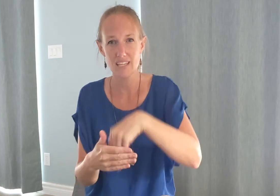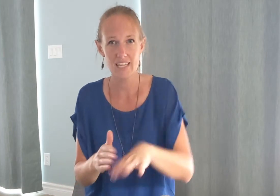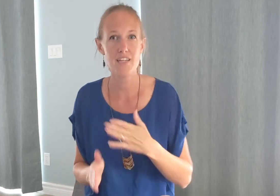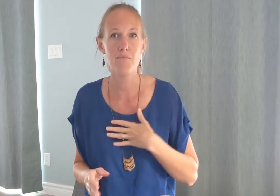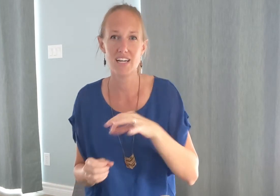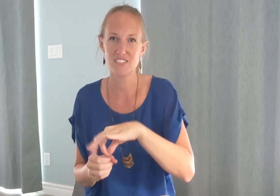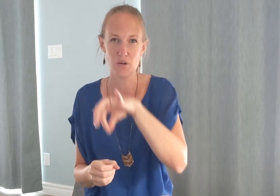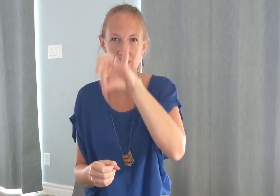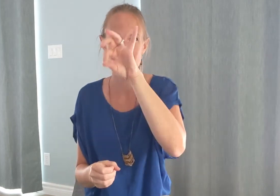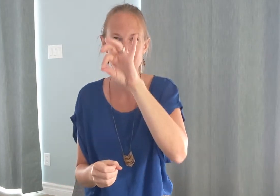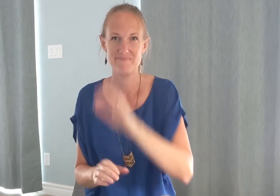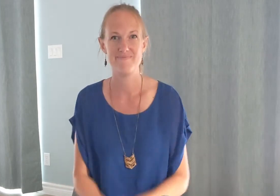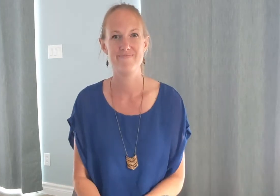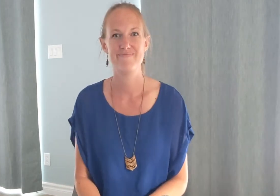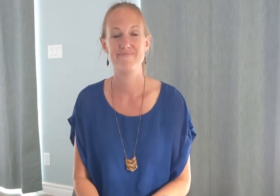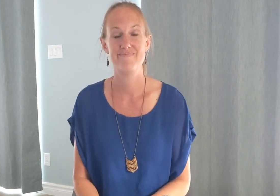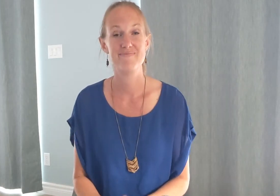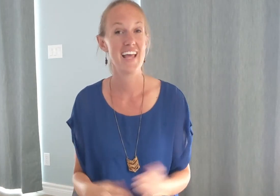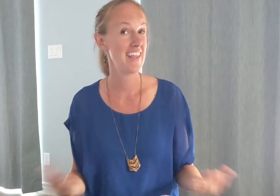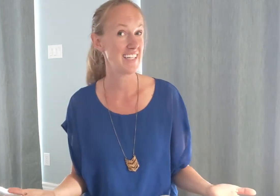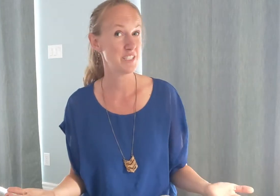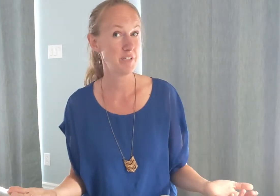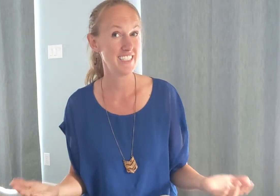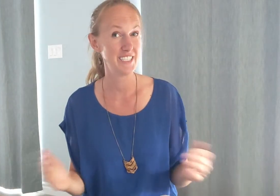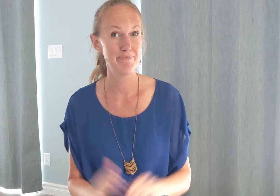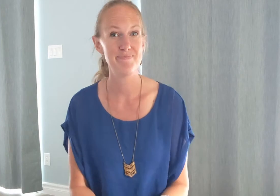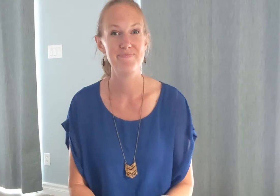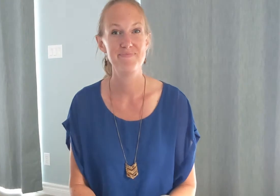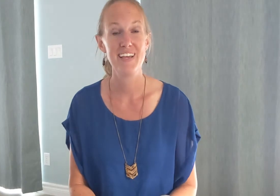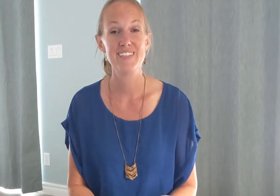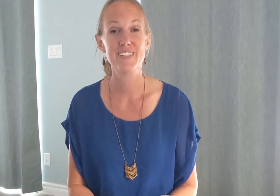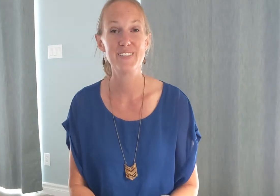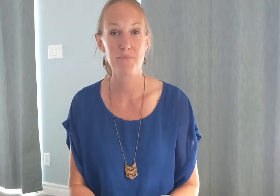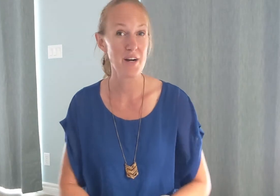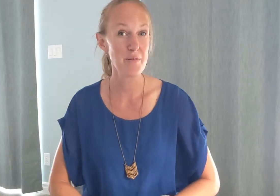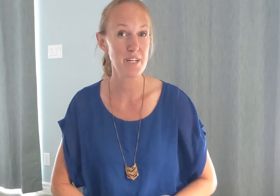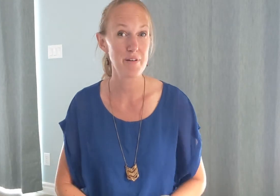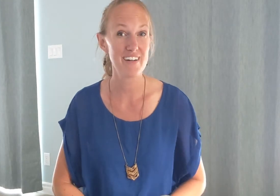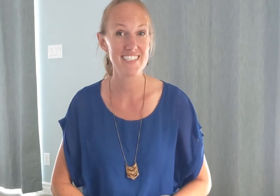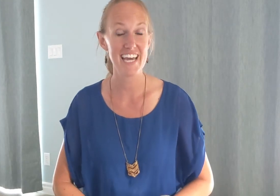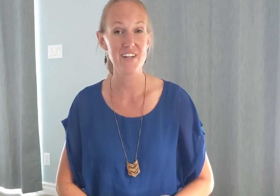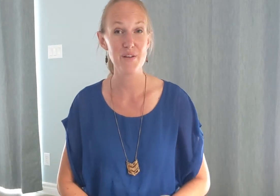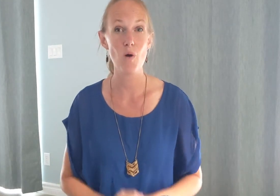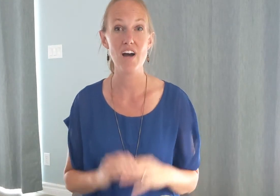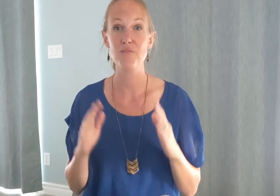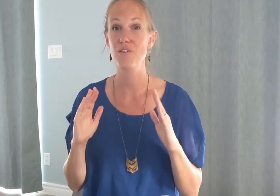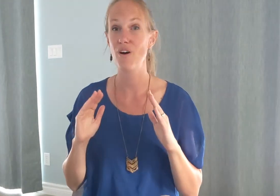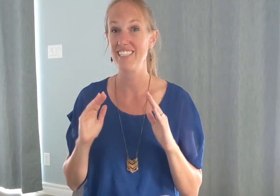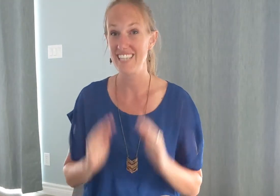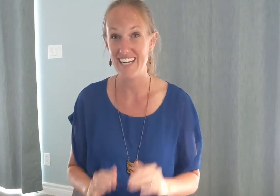in my soul and that's the bridge so tomorrow we're going to put it all together and walk through the entire